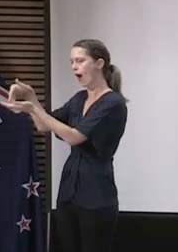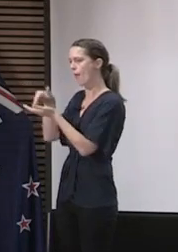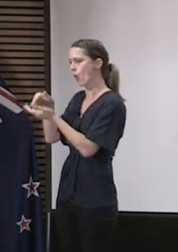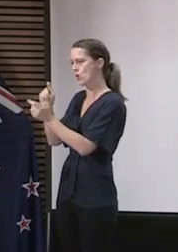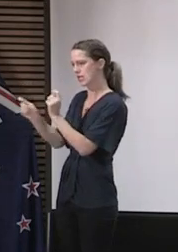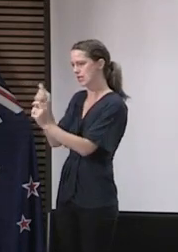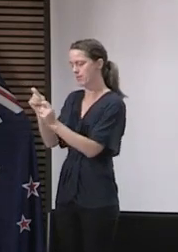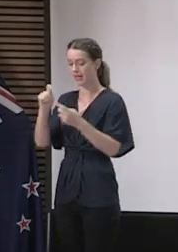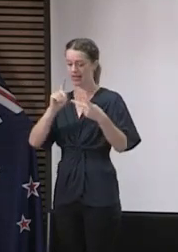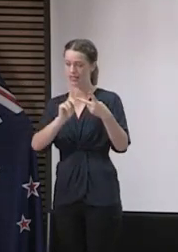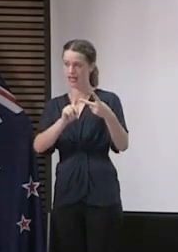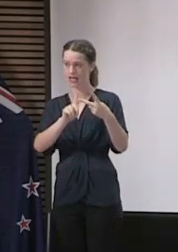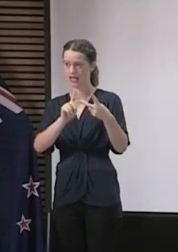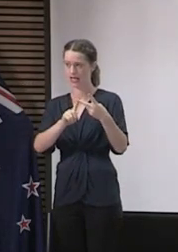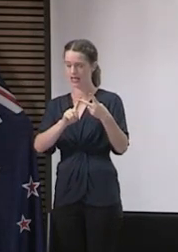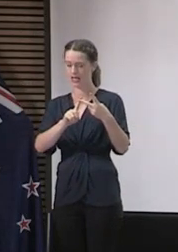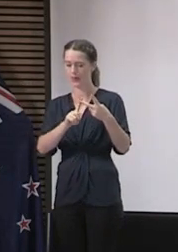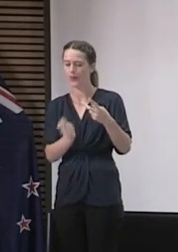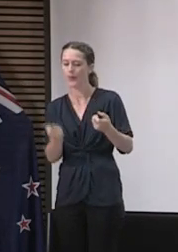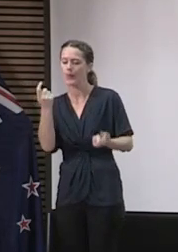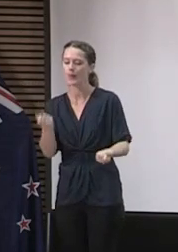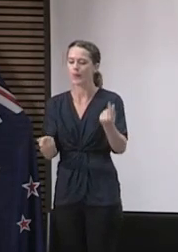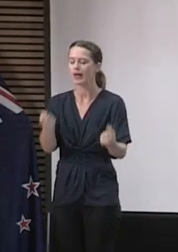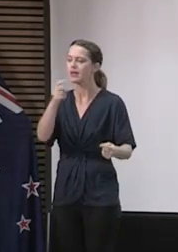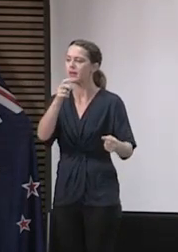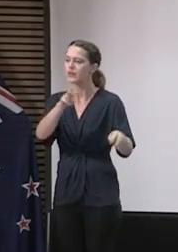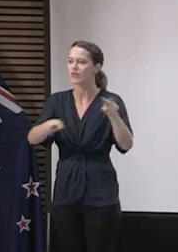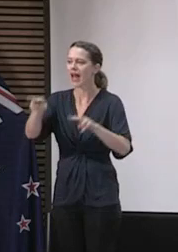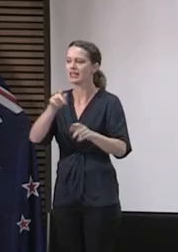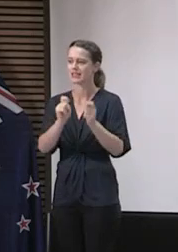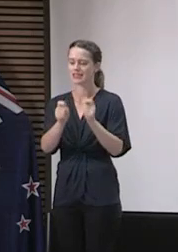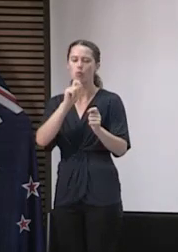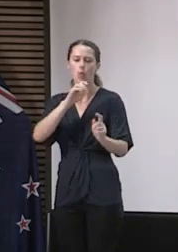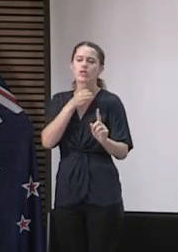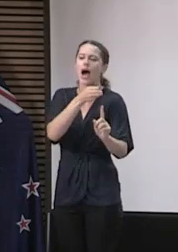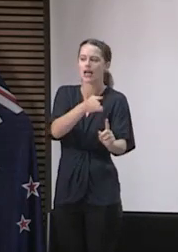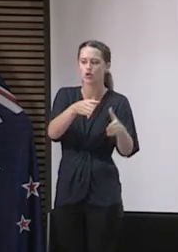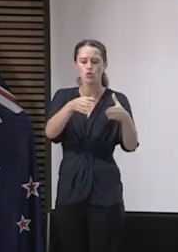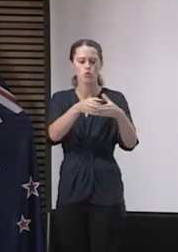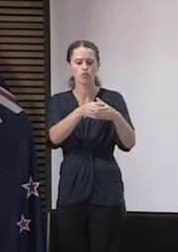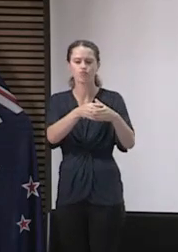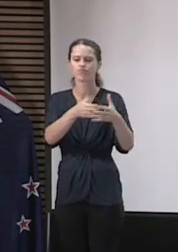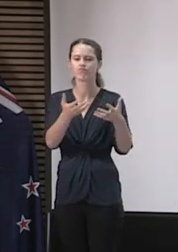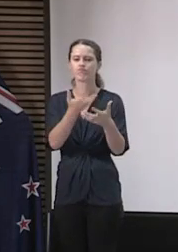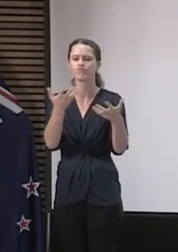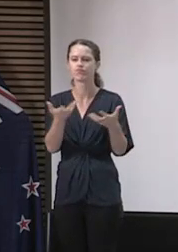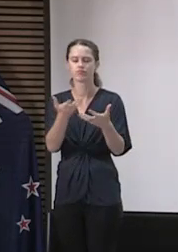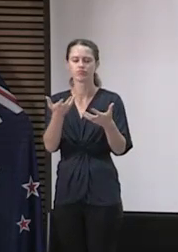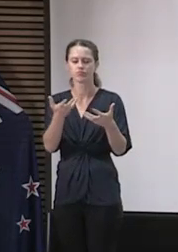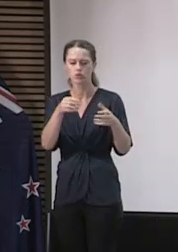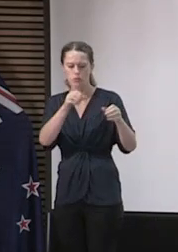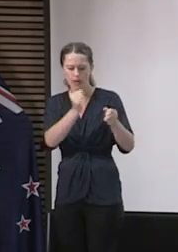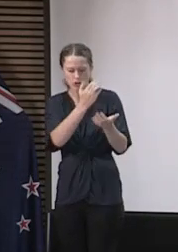But secondly, that surveillance testing, which will be targeted to in particular get good